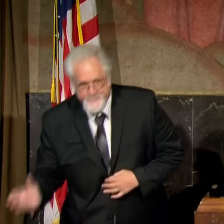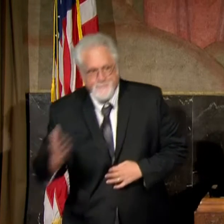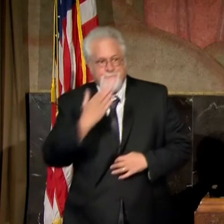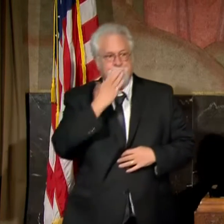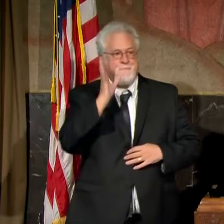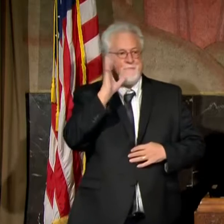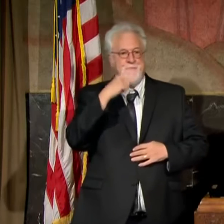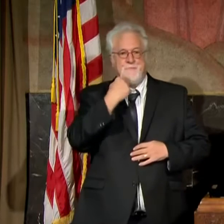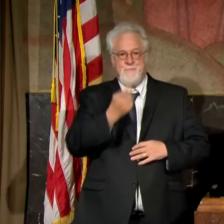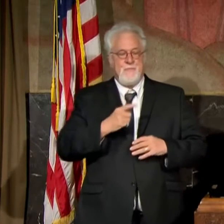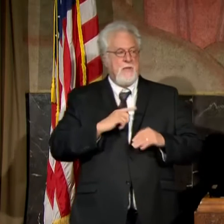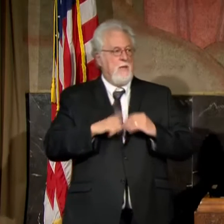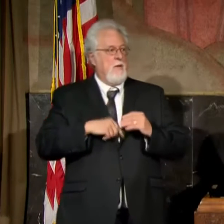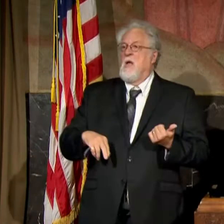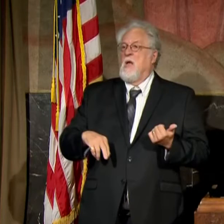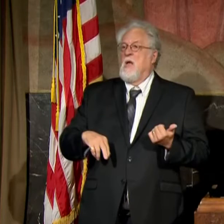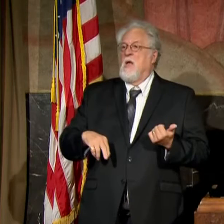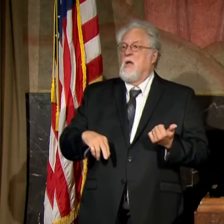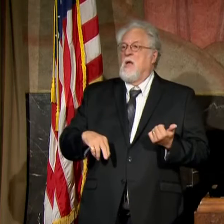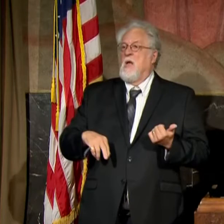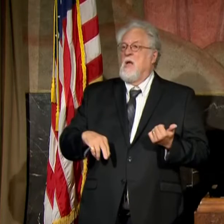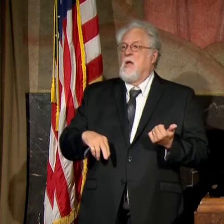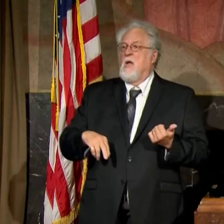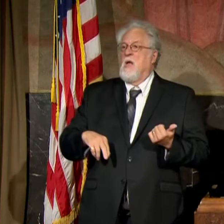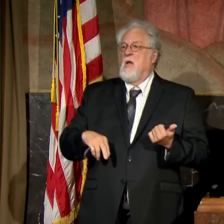The question is about the data and the test.